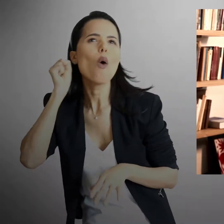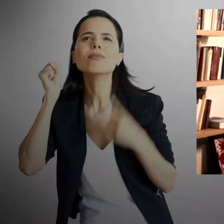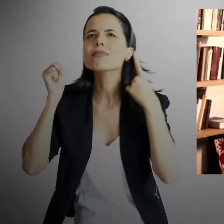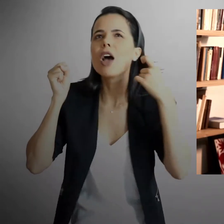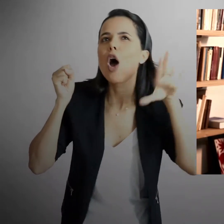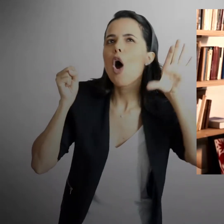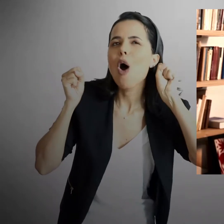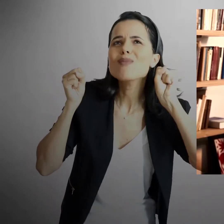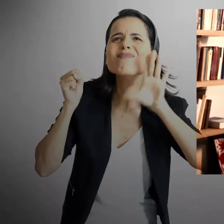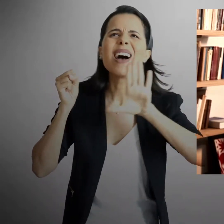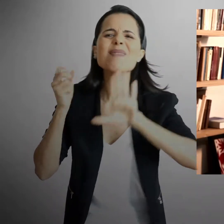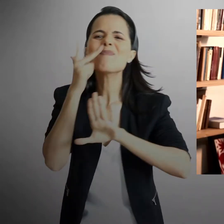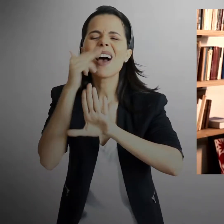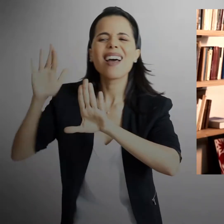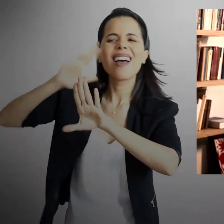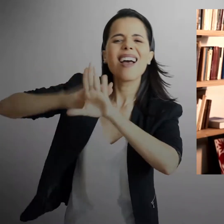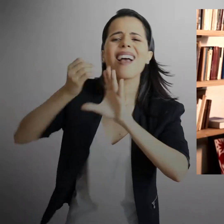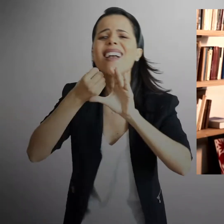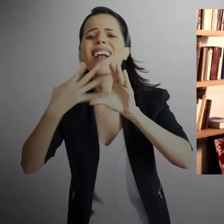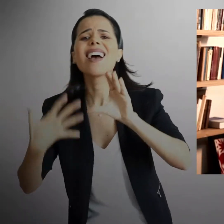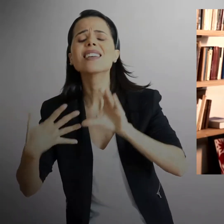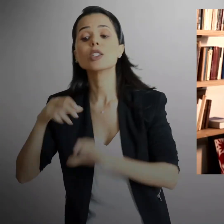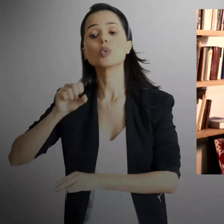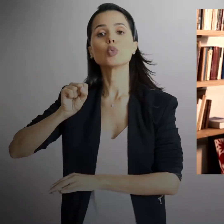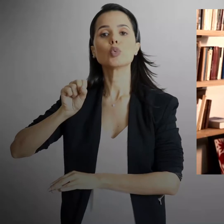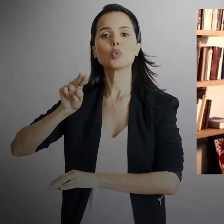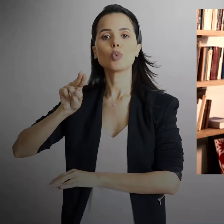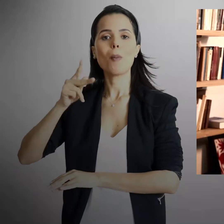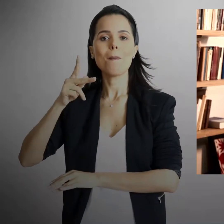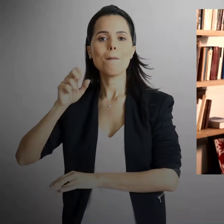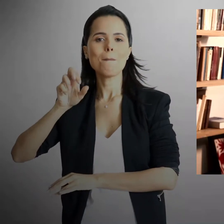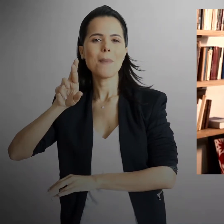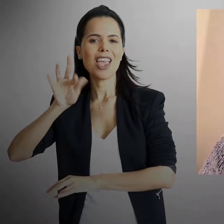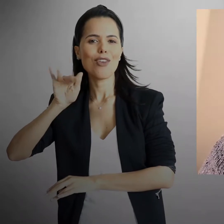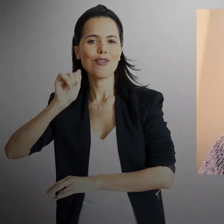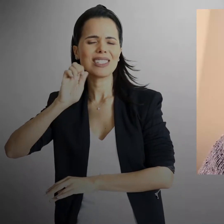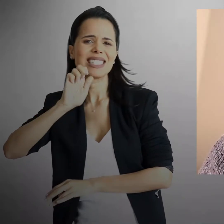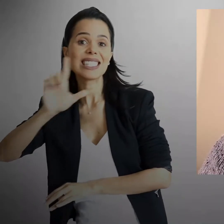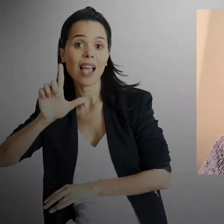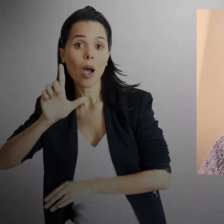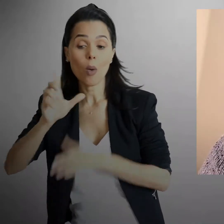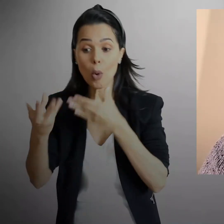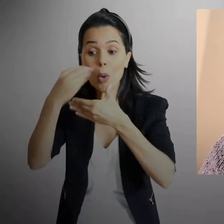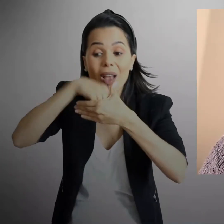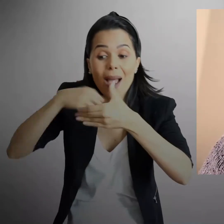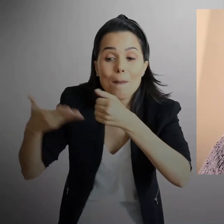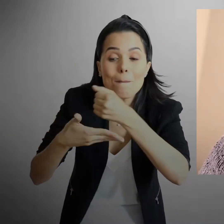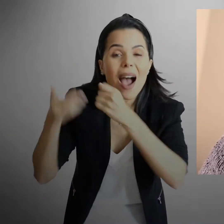hear is just the sound. But that's a very superficial part of language. The core of language is